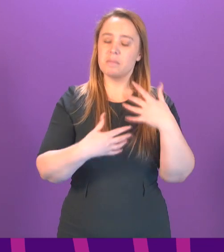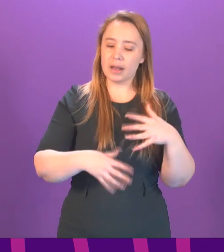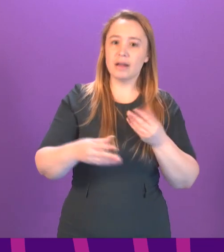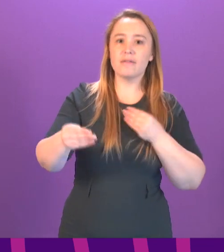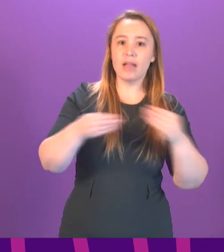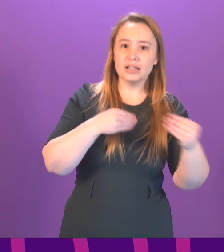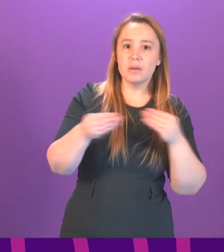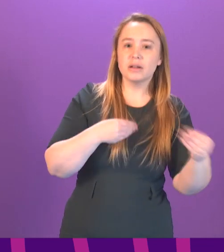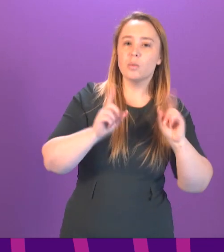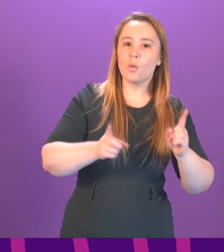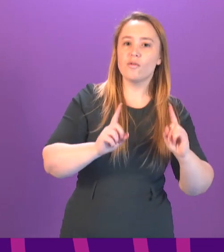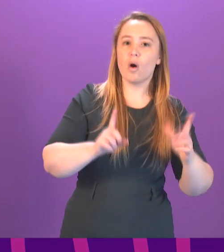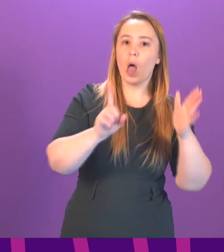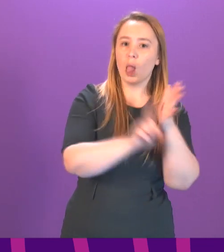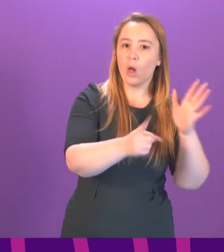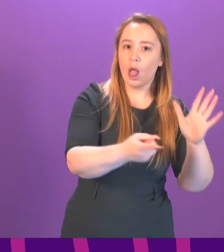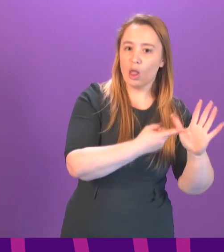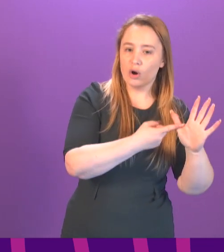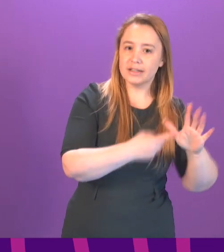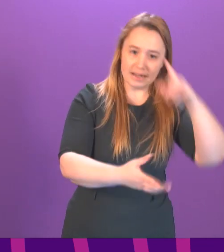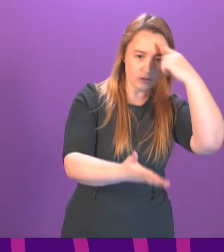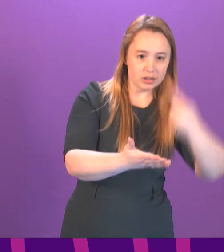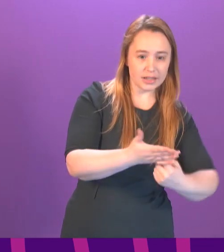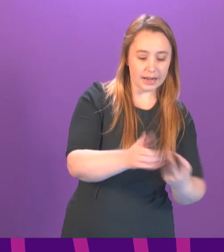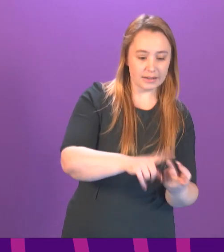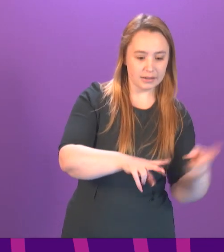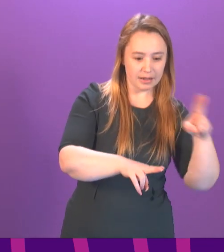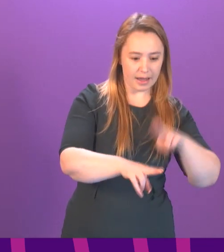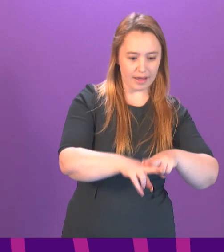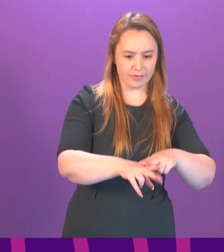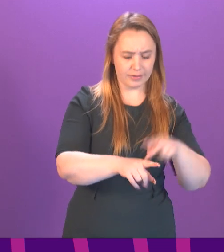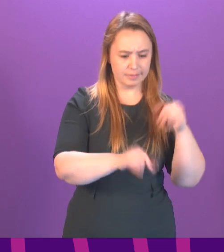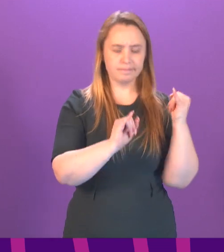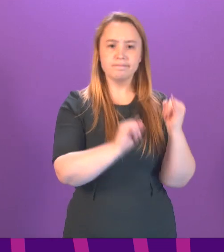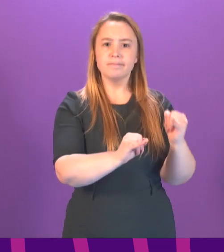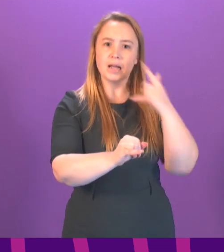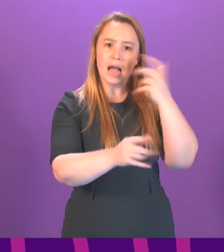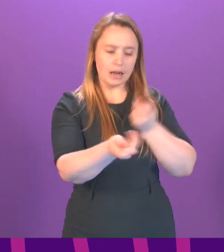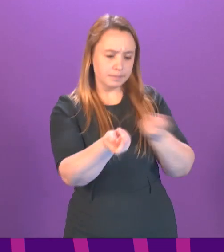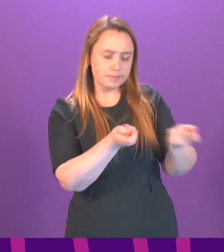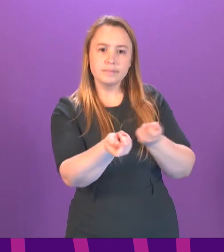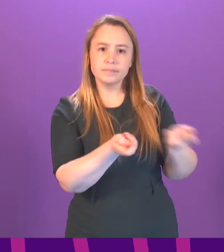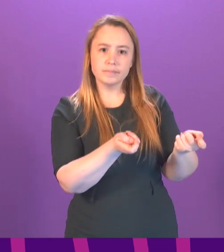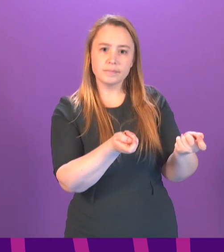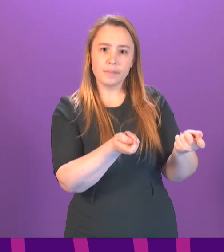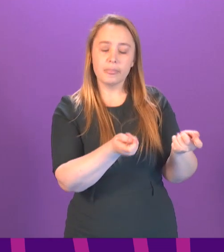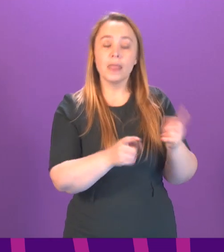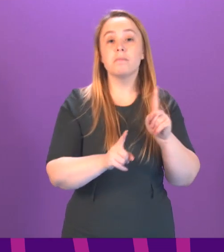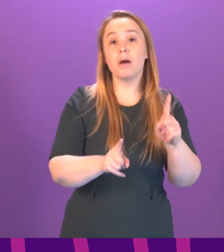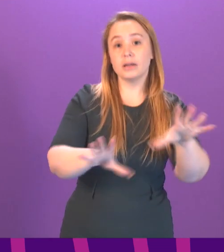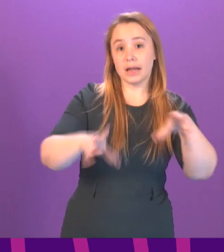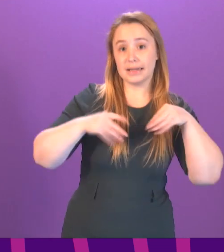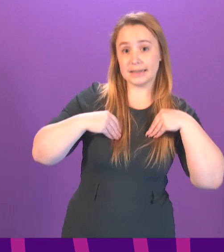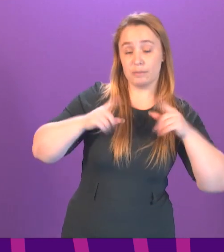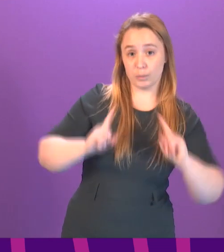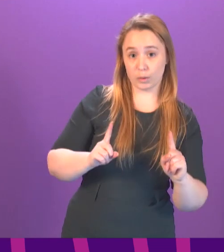is on local authorities, of course, to take action where they consider it necessary and appropriate to do. But I do accept